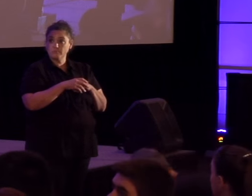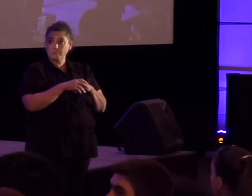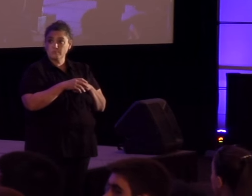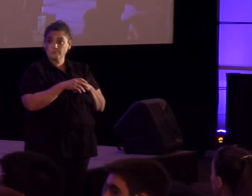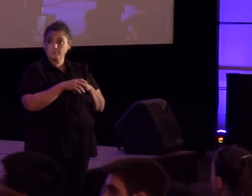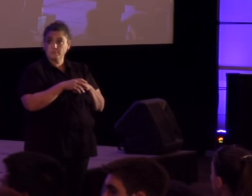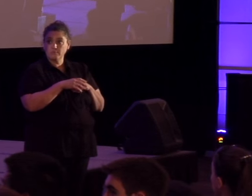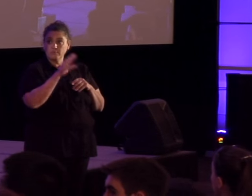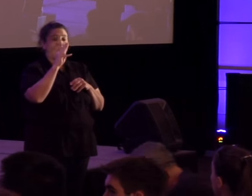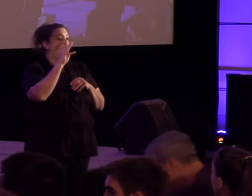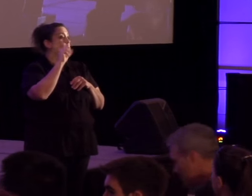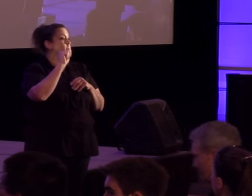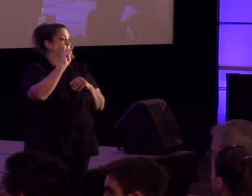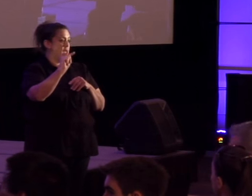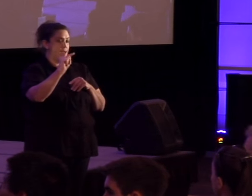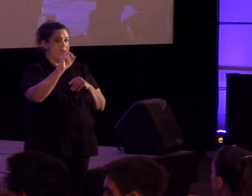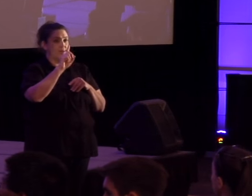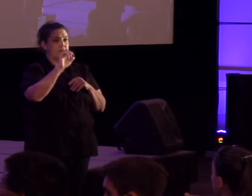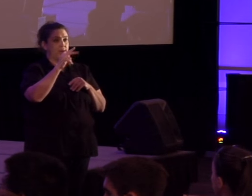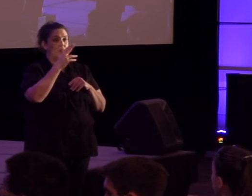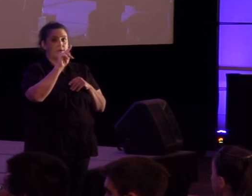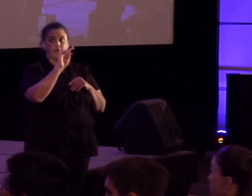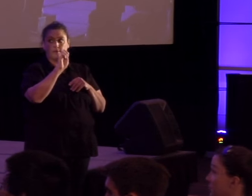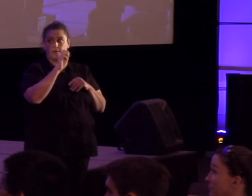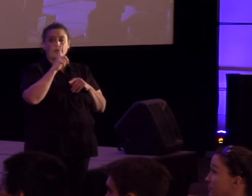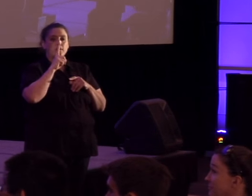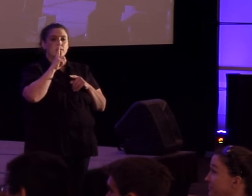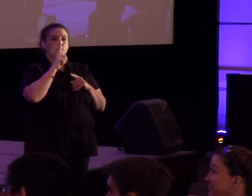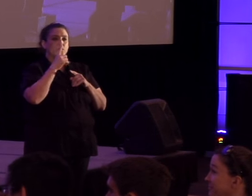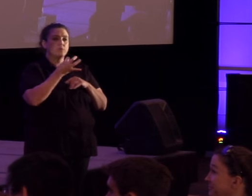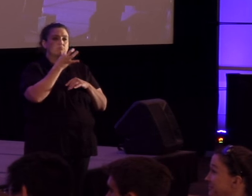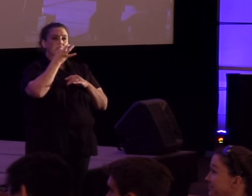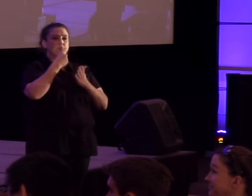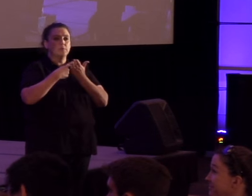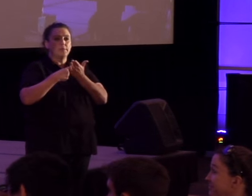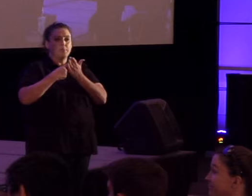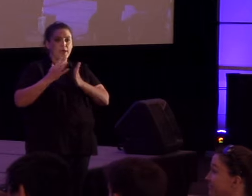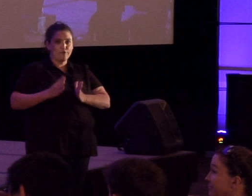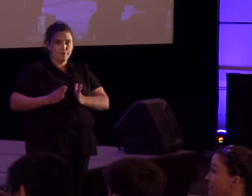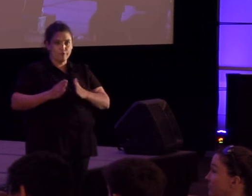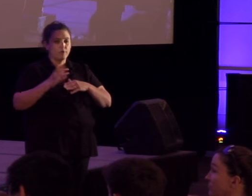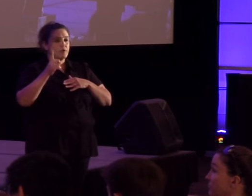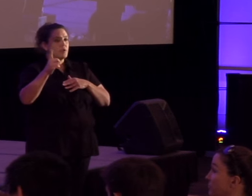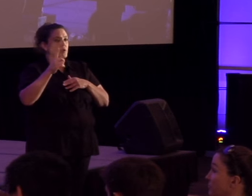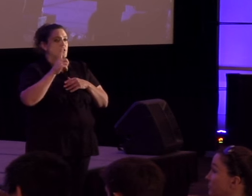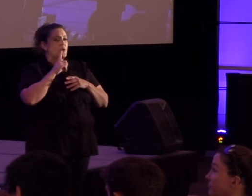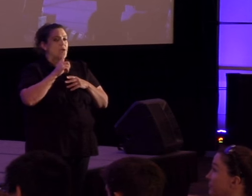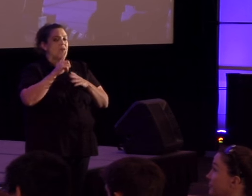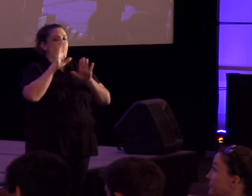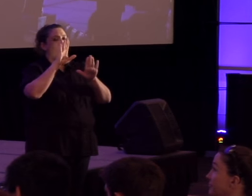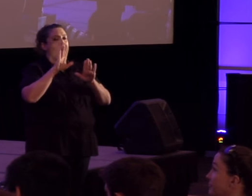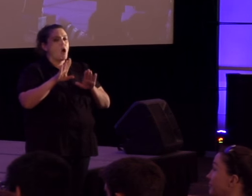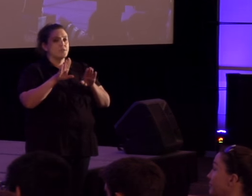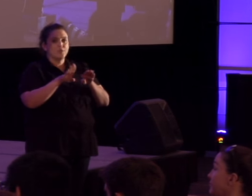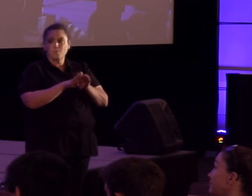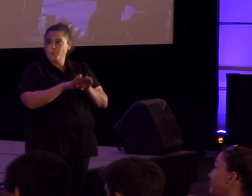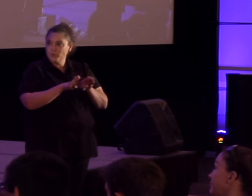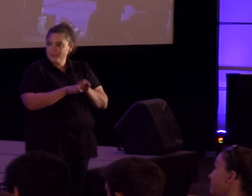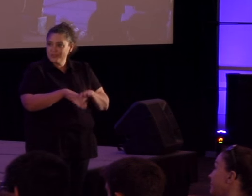I'm Matt Dillahunty, debater extraordinaire, Texan of awesome boots, and